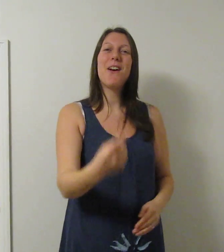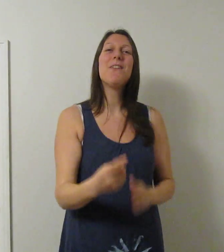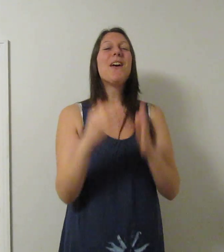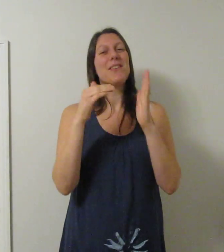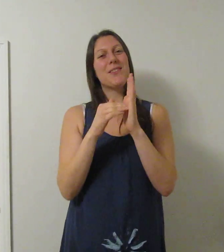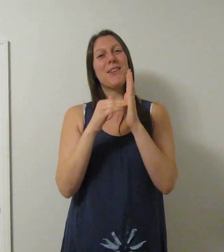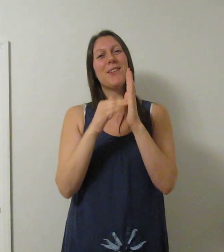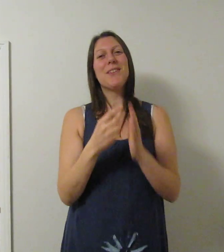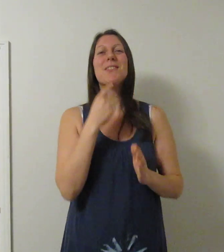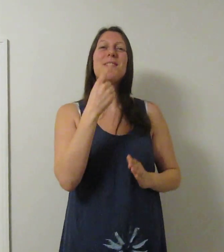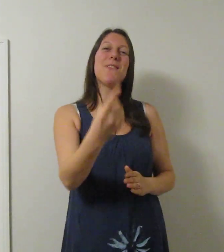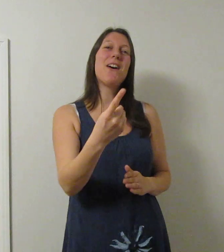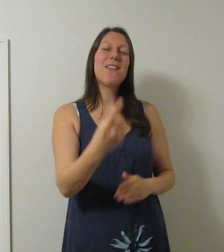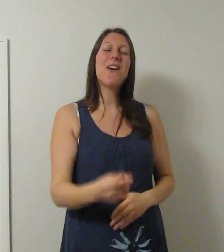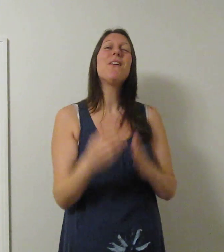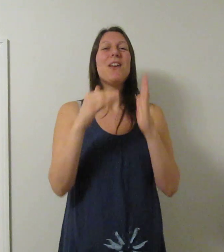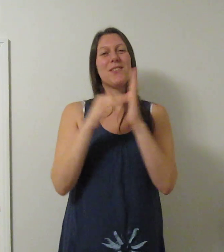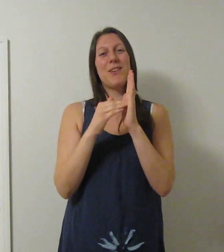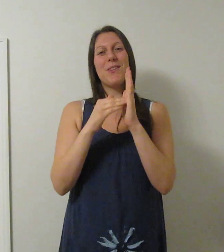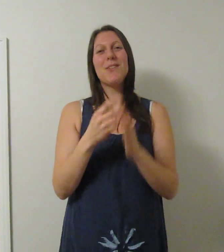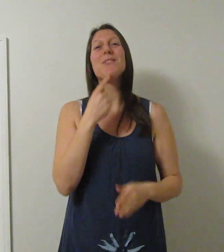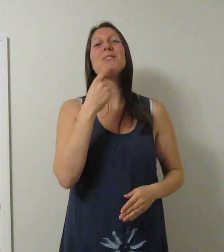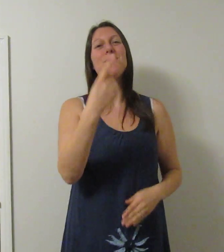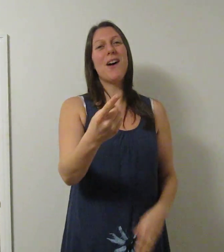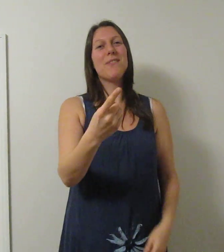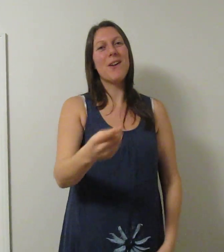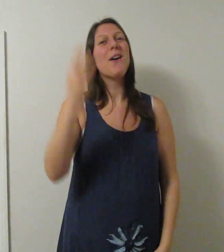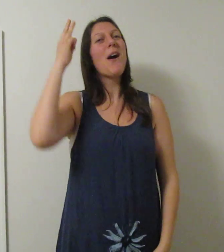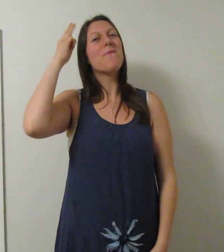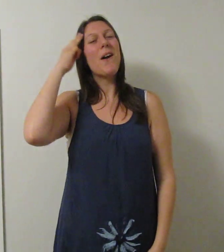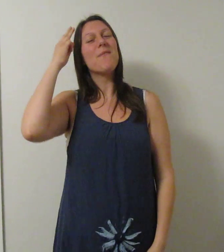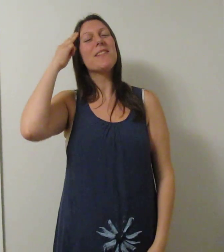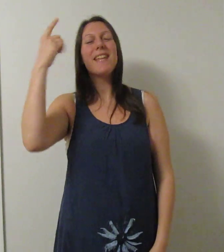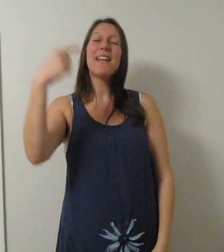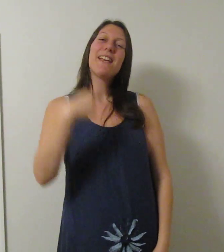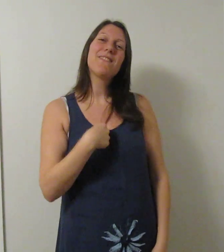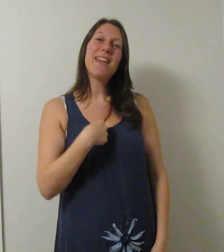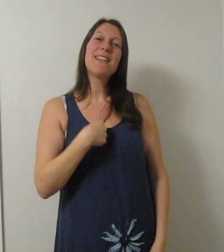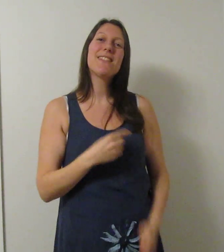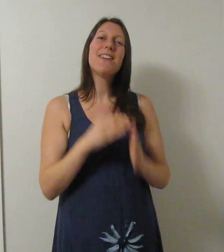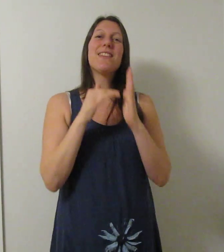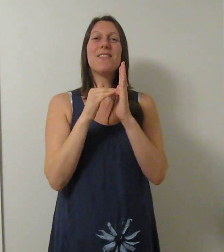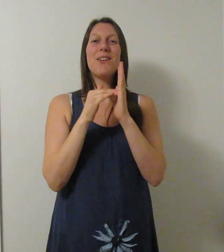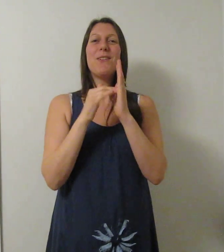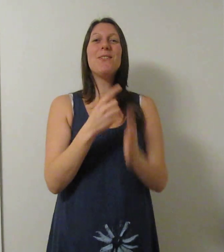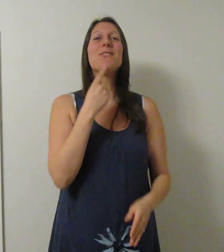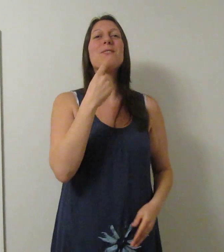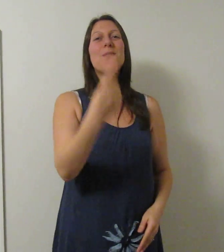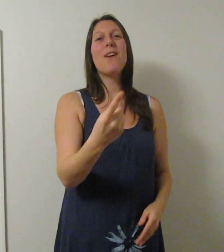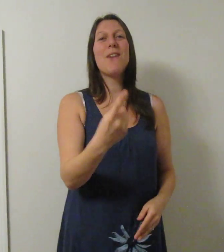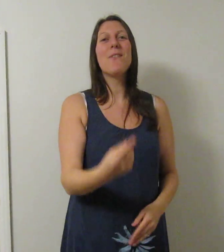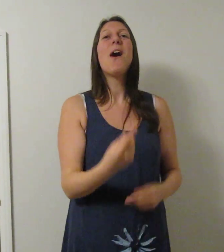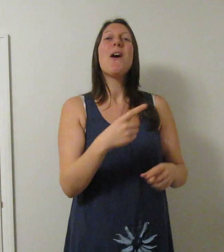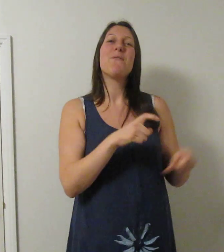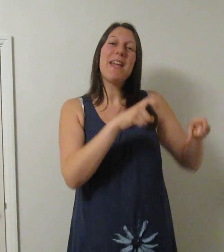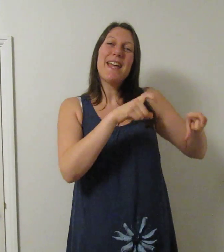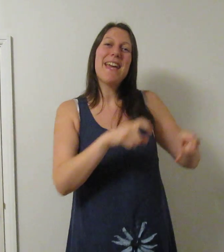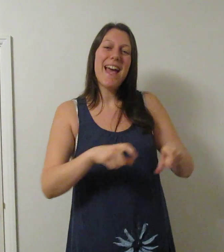Zoo tomorrow, zoo tomorrow Mommy's taking me to the zoo tomorrow We can